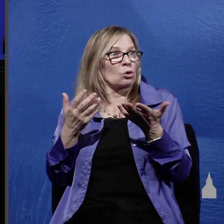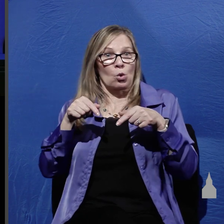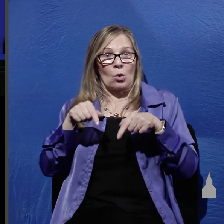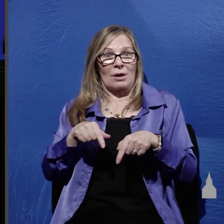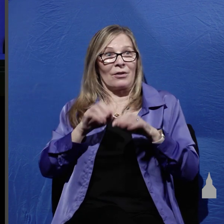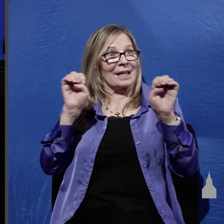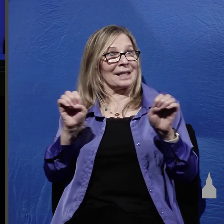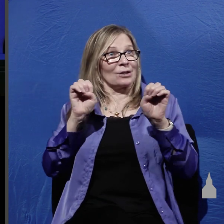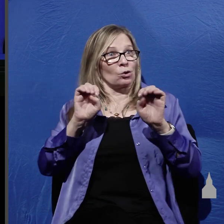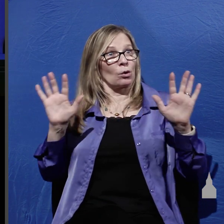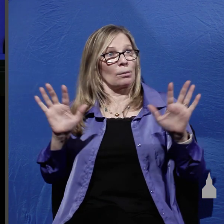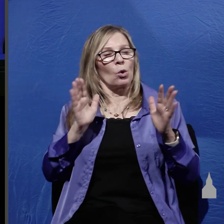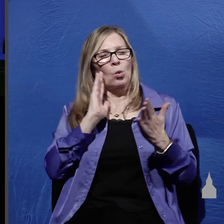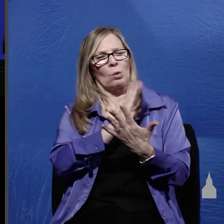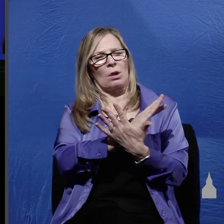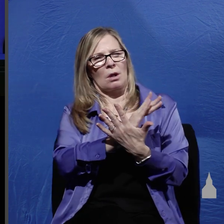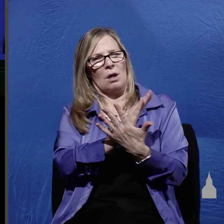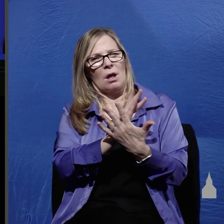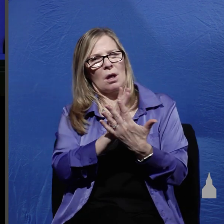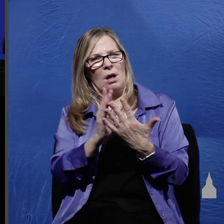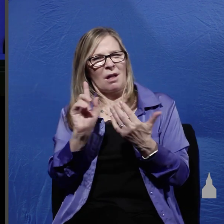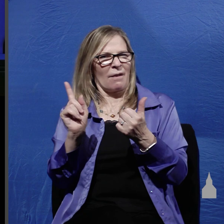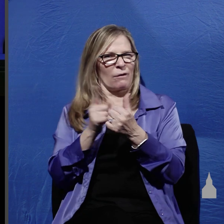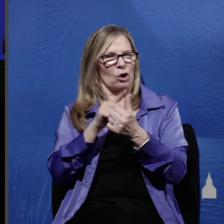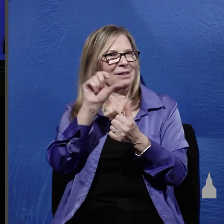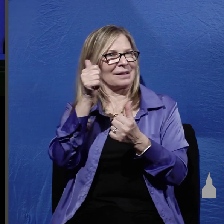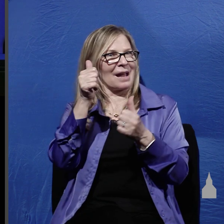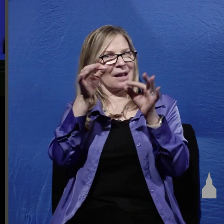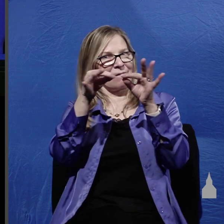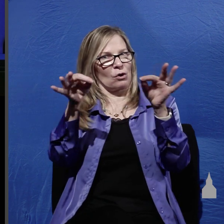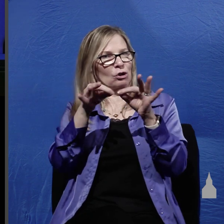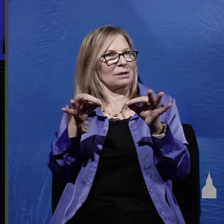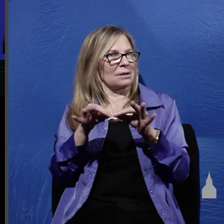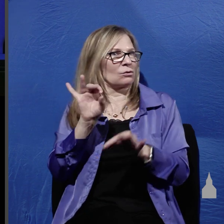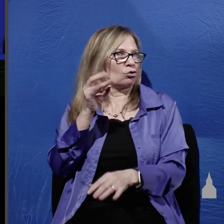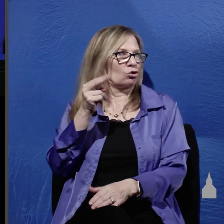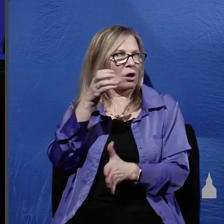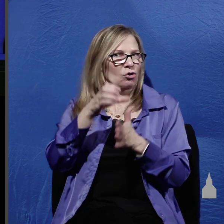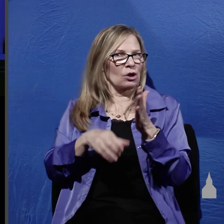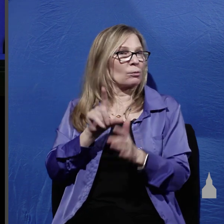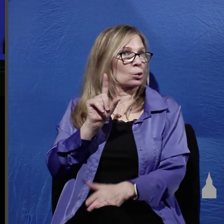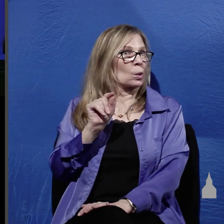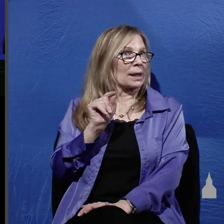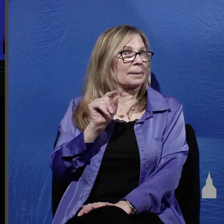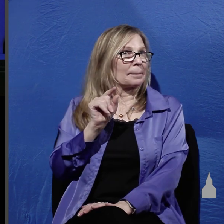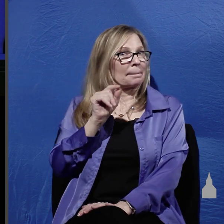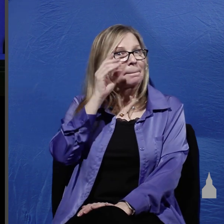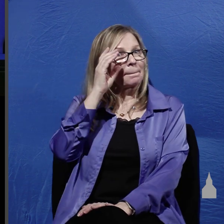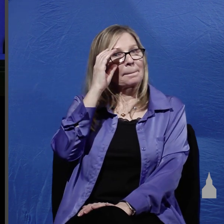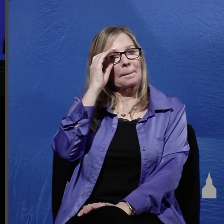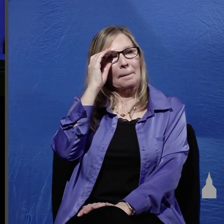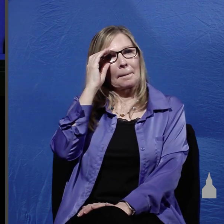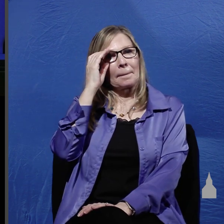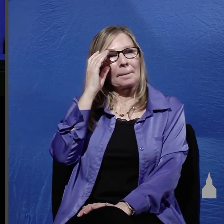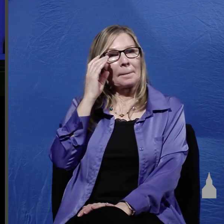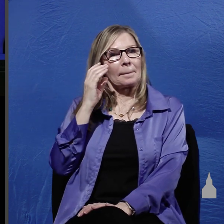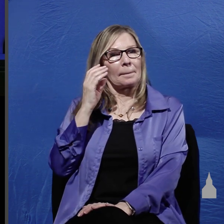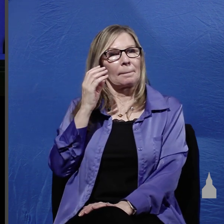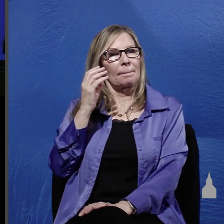morning we're going to work our way through the first ten verses of John chapter 20 rather in order to discover